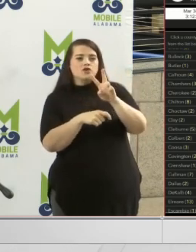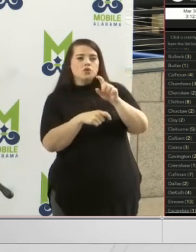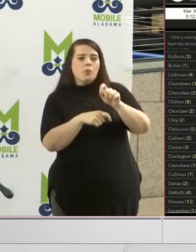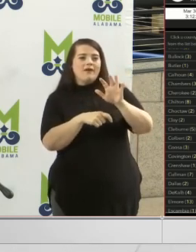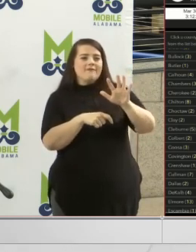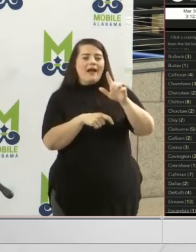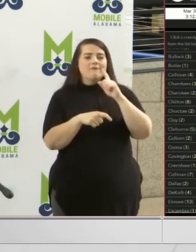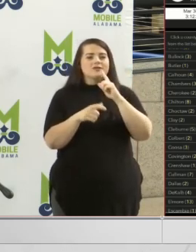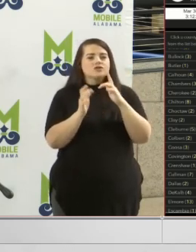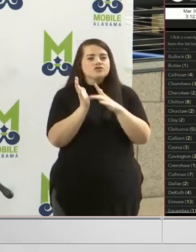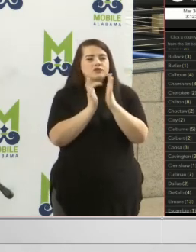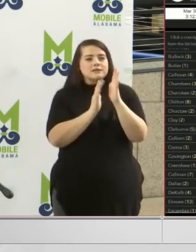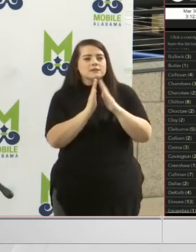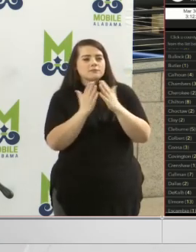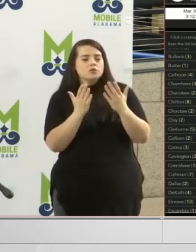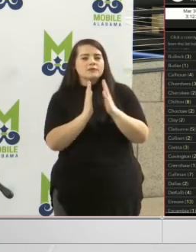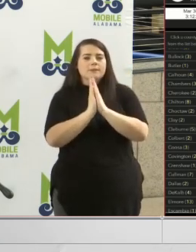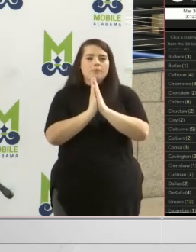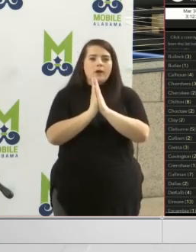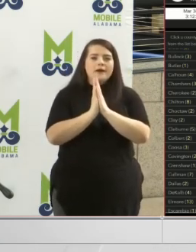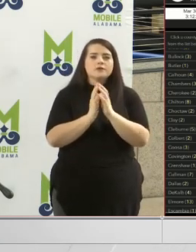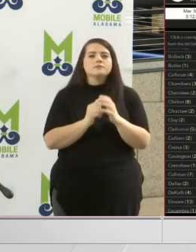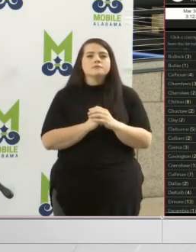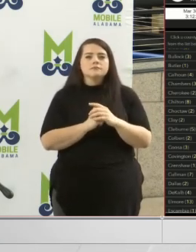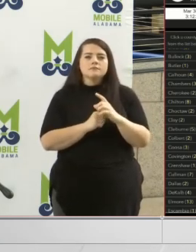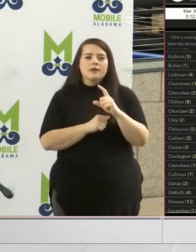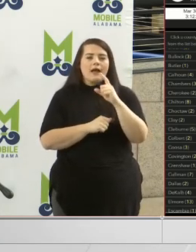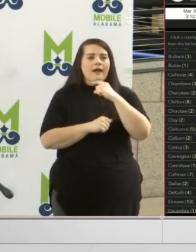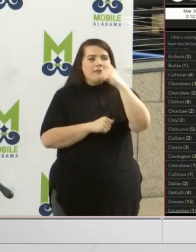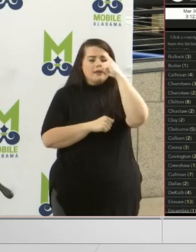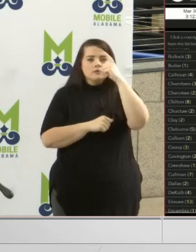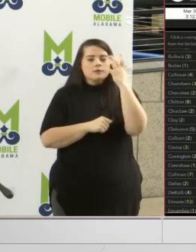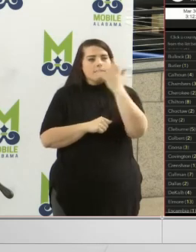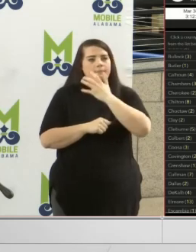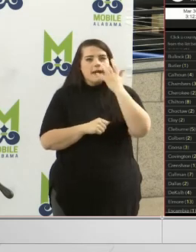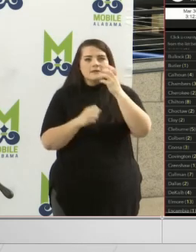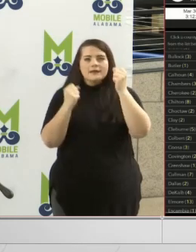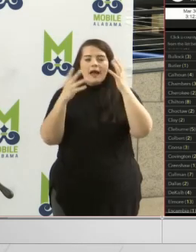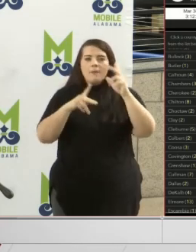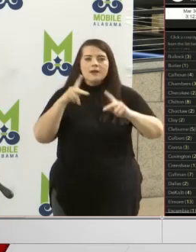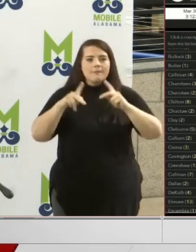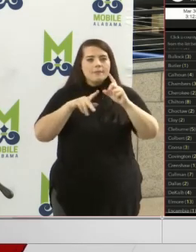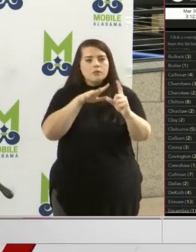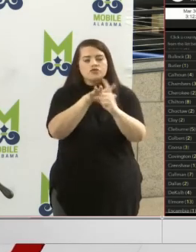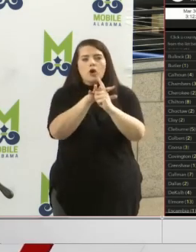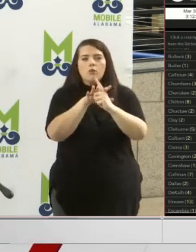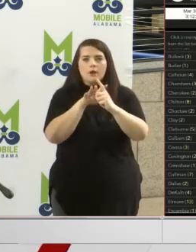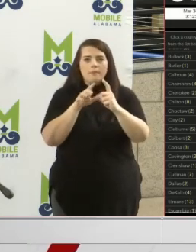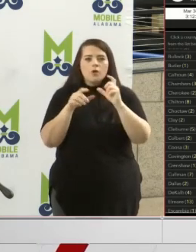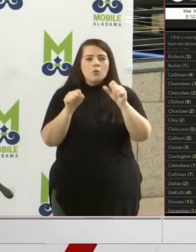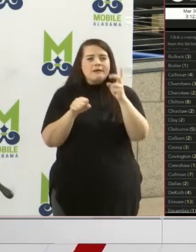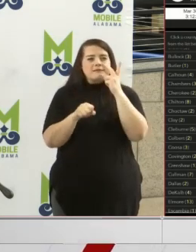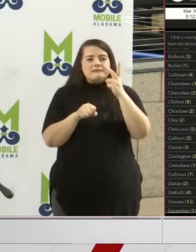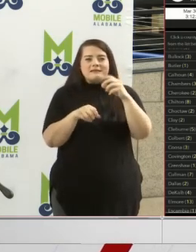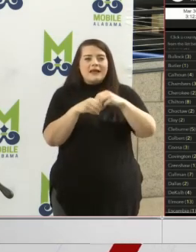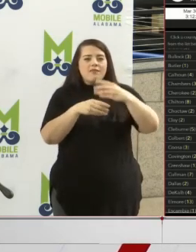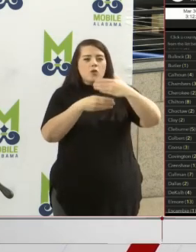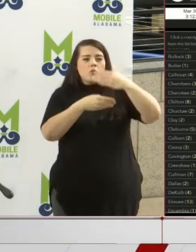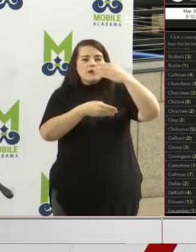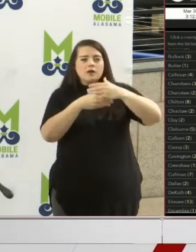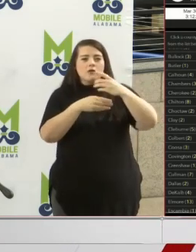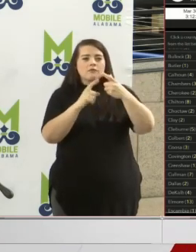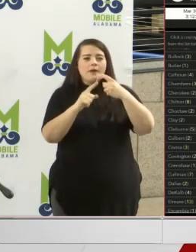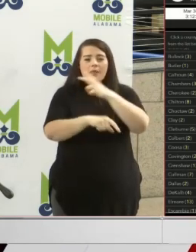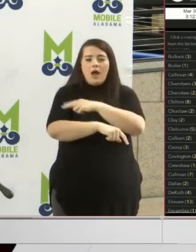praise music and prayer. I think it was amazing the number of people that turned out. We could see people in the windows of the